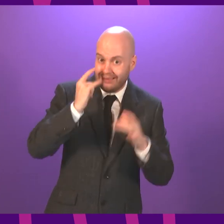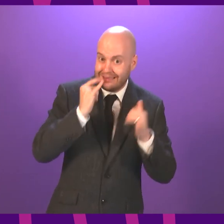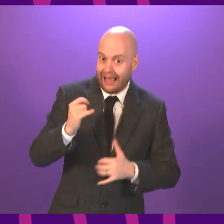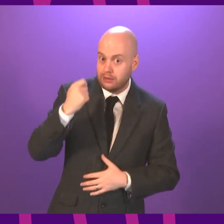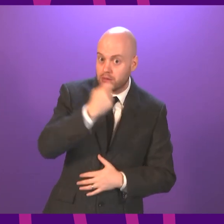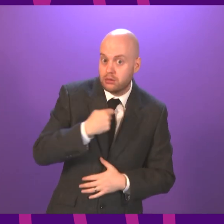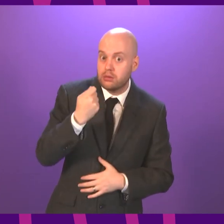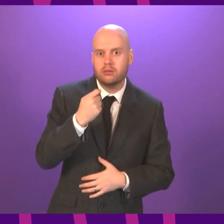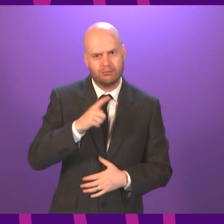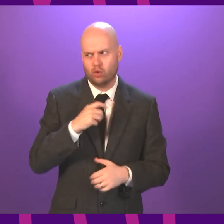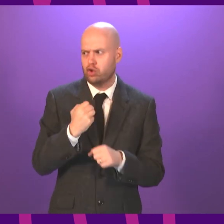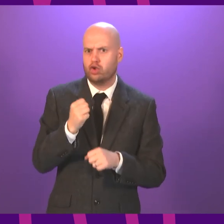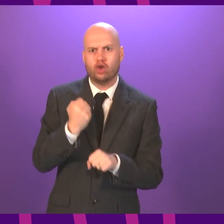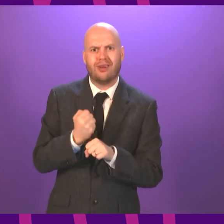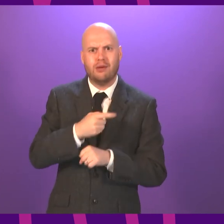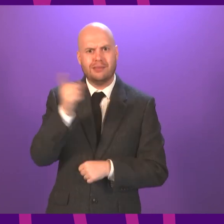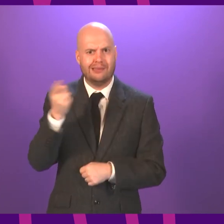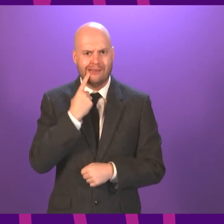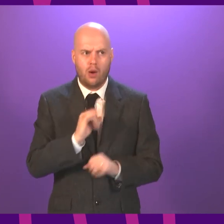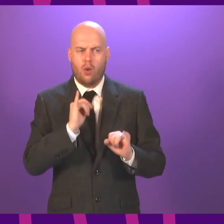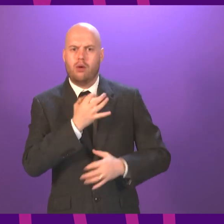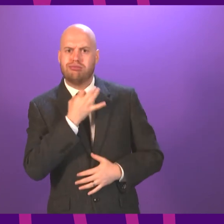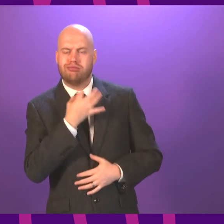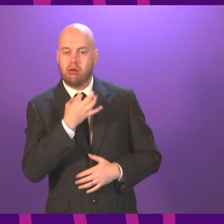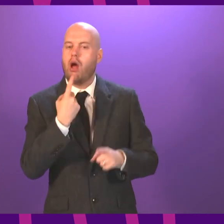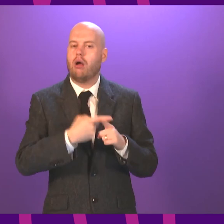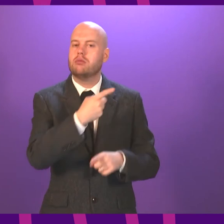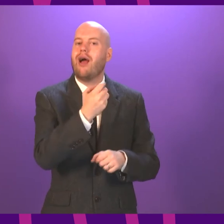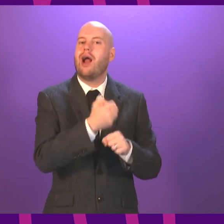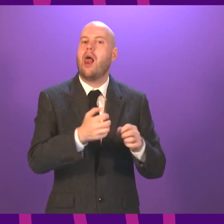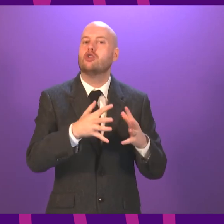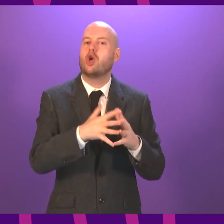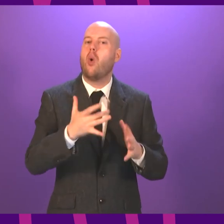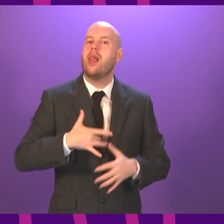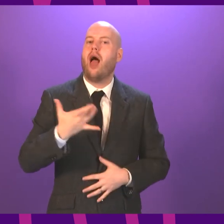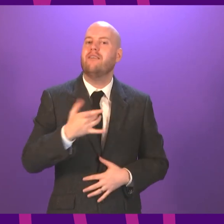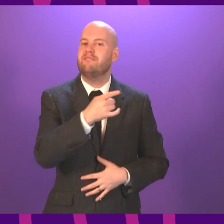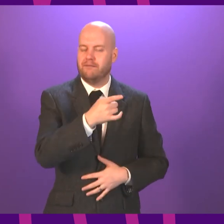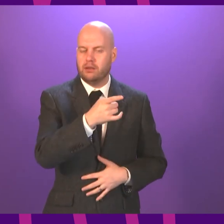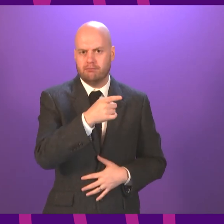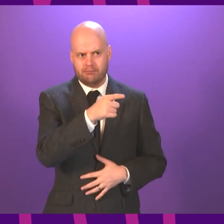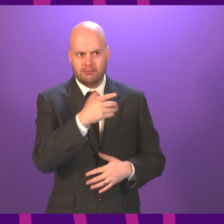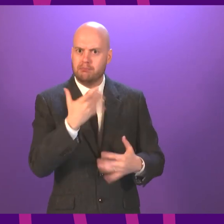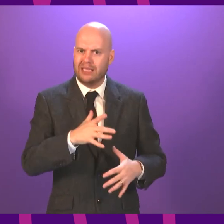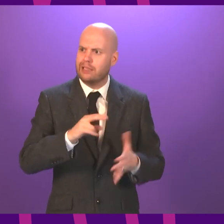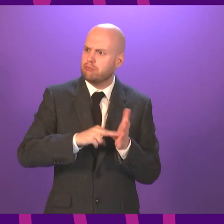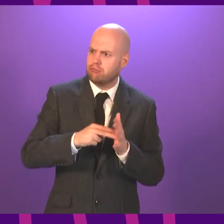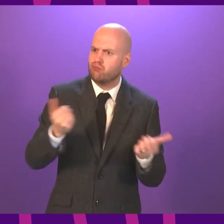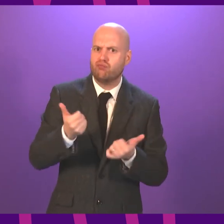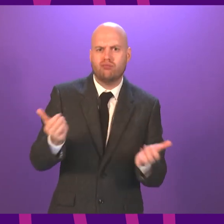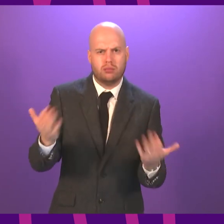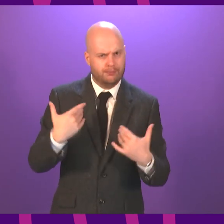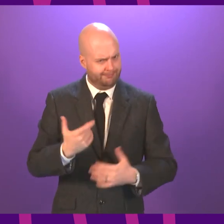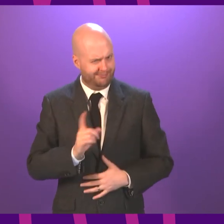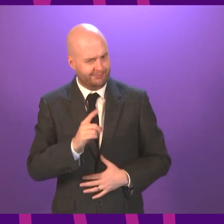and the organisers Glasgow Life. First Minister. Again, I will write to Pam Duncan-Clancy and make this available to the whole